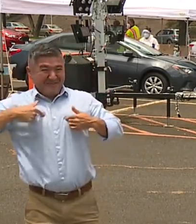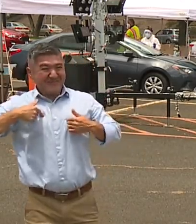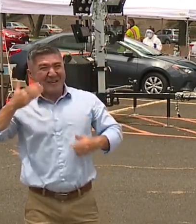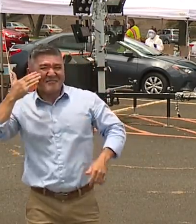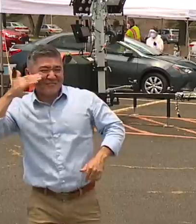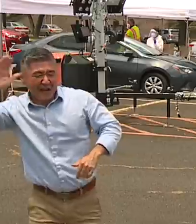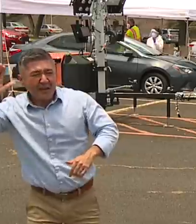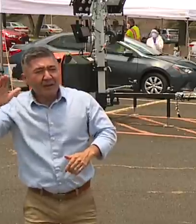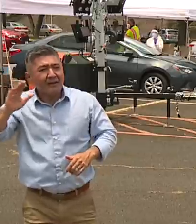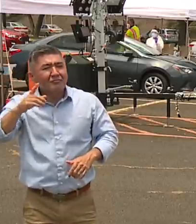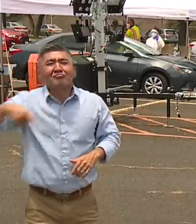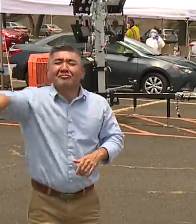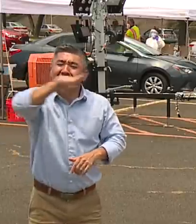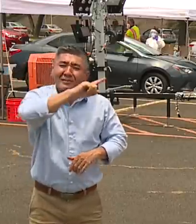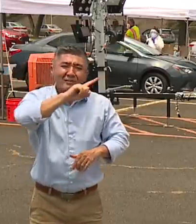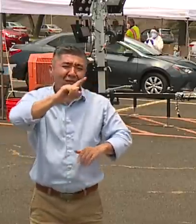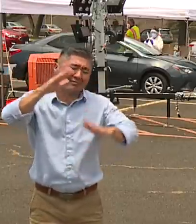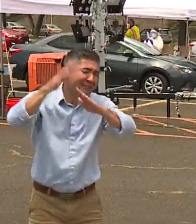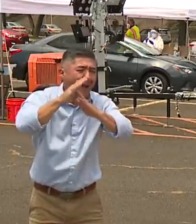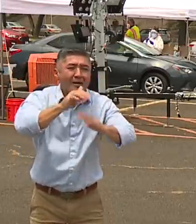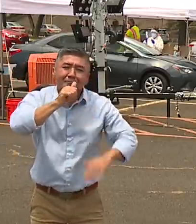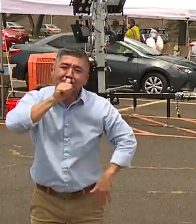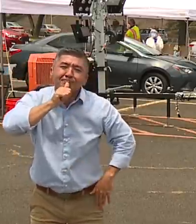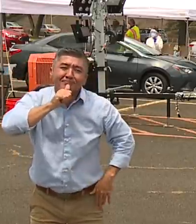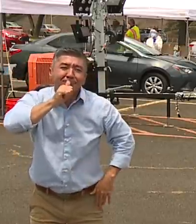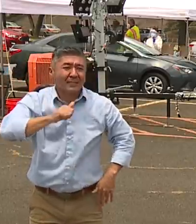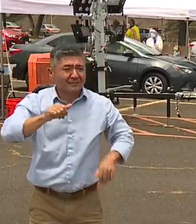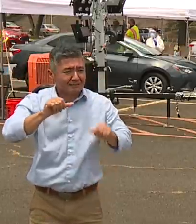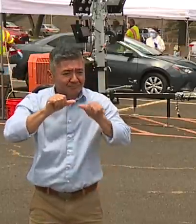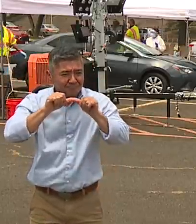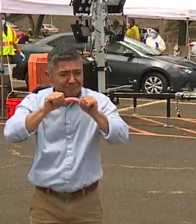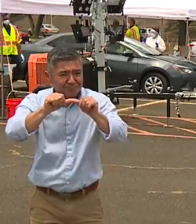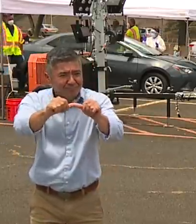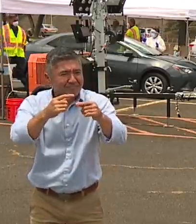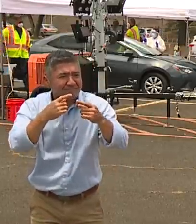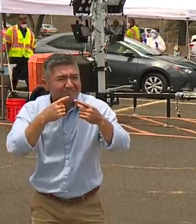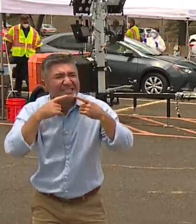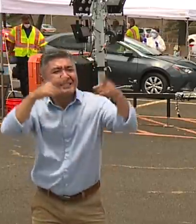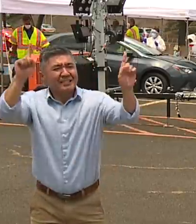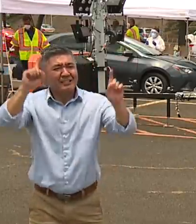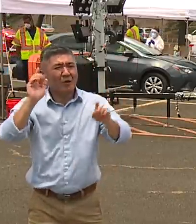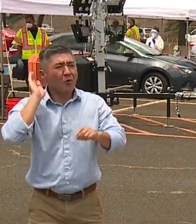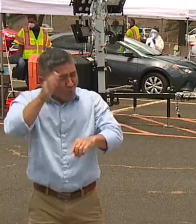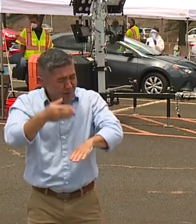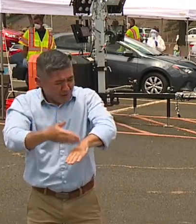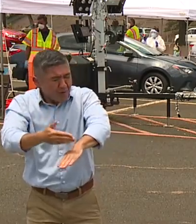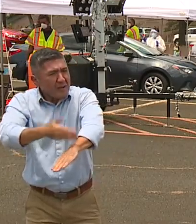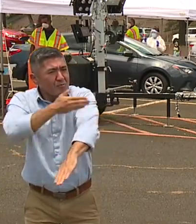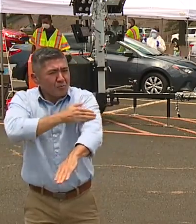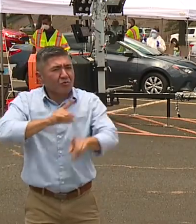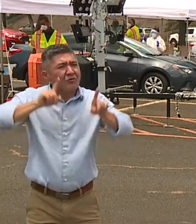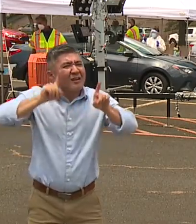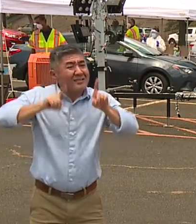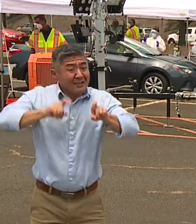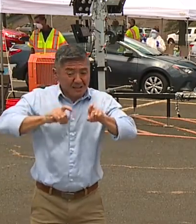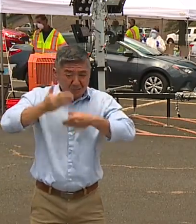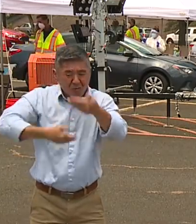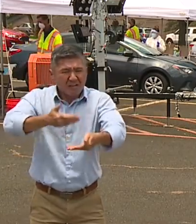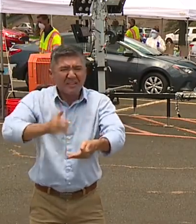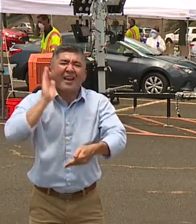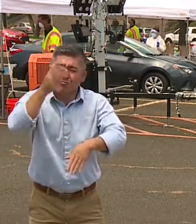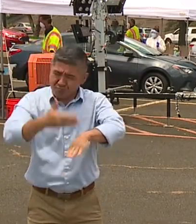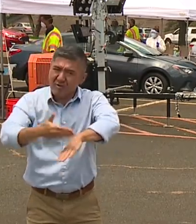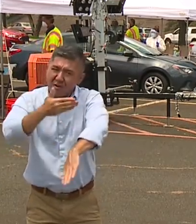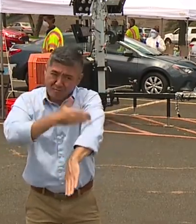patient and understand that we will work through this and we'll continue to improve some of the kinks in the system so that we can deliver a better